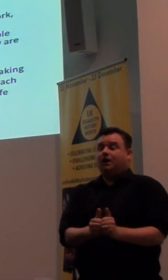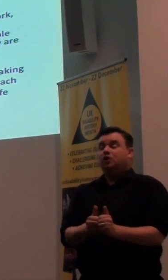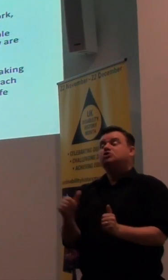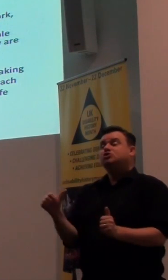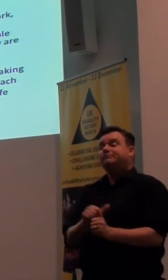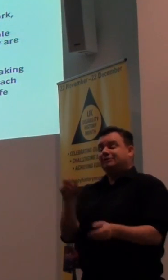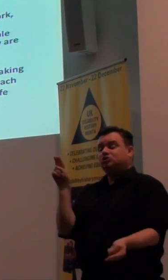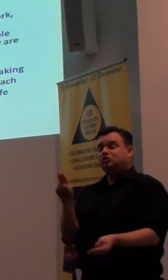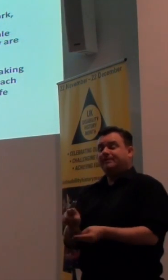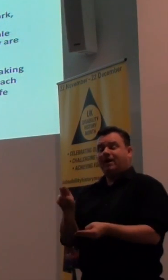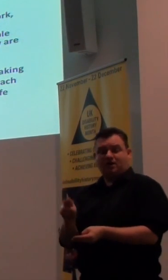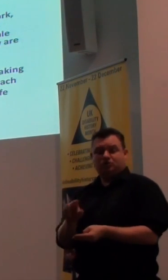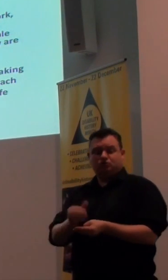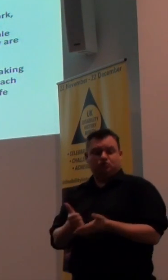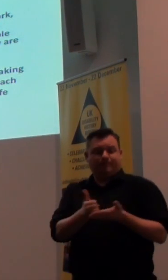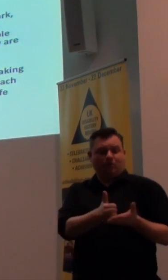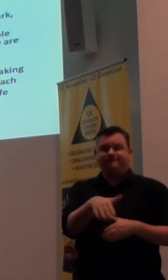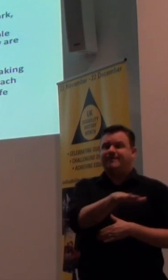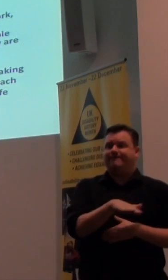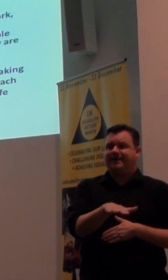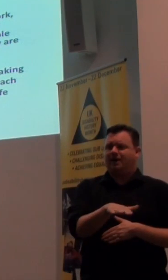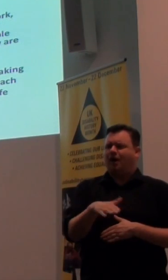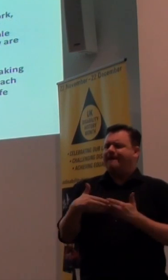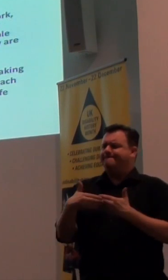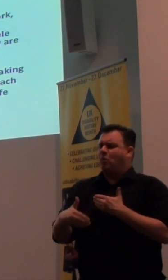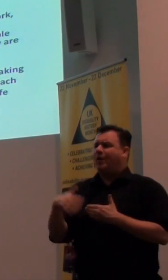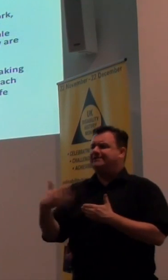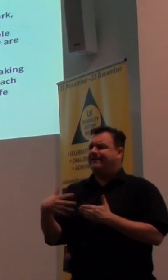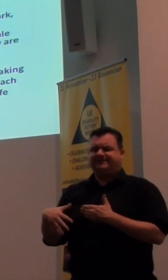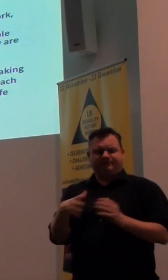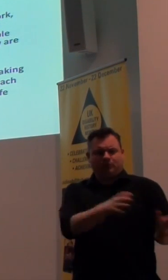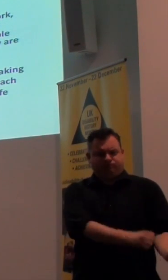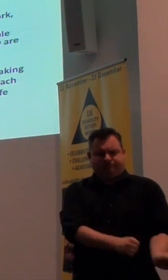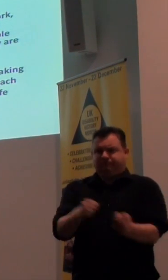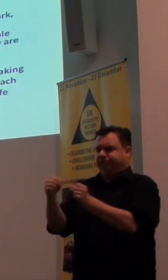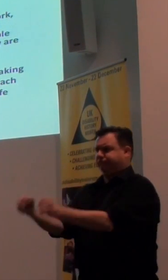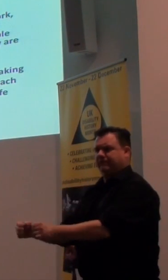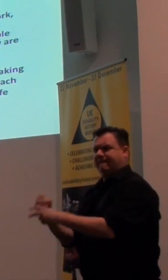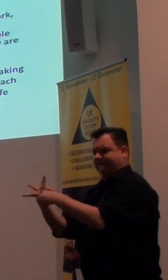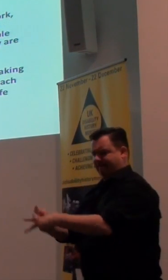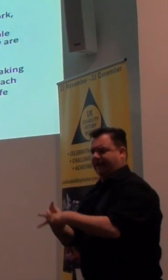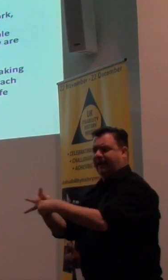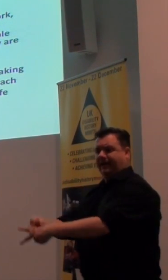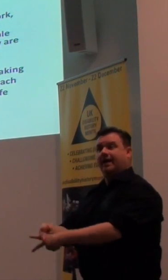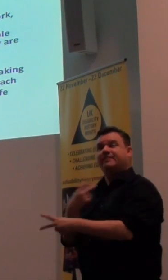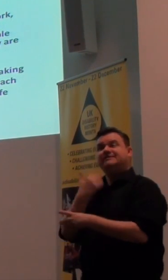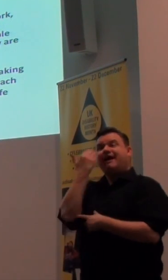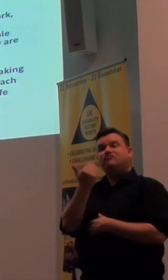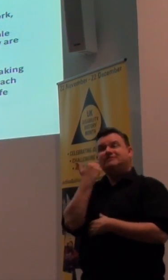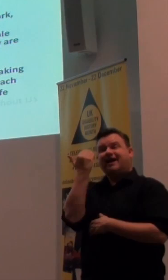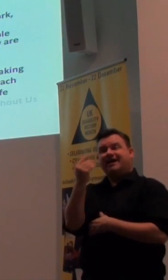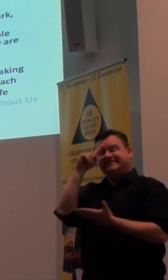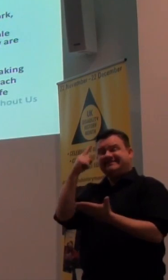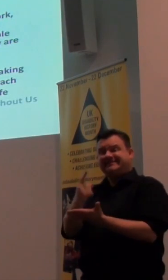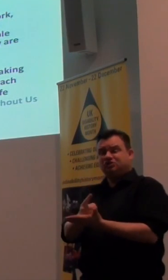to support that family rather than taking the children away and putting them into care? And yet this is an everyday decision that is being taken.